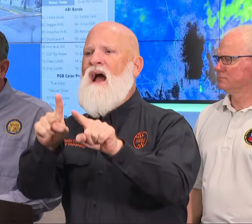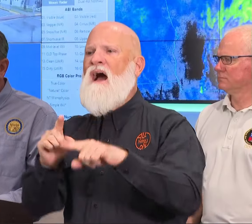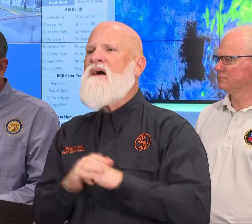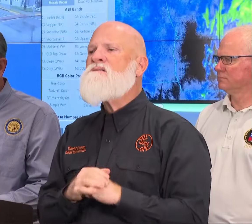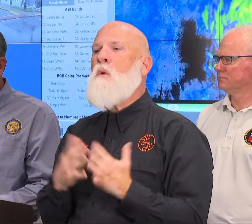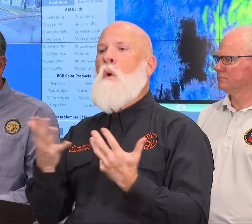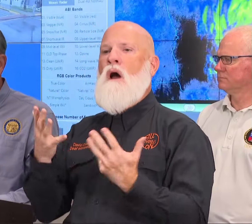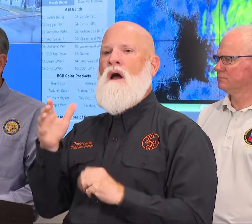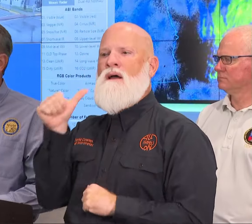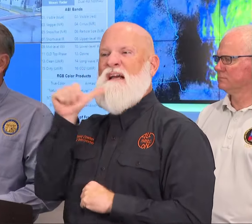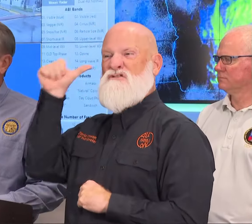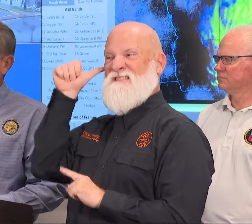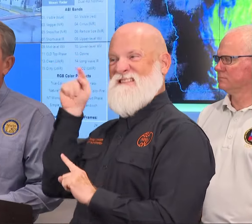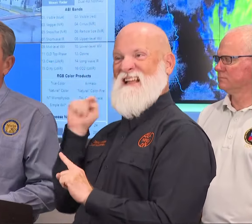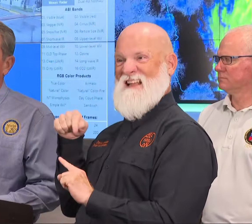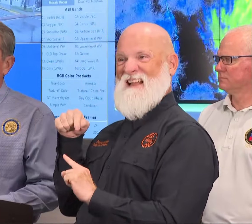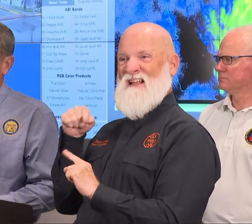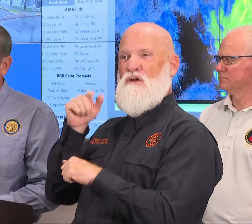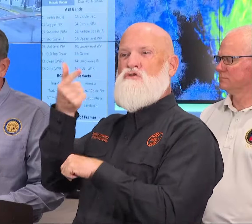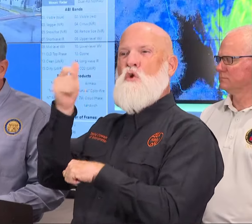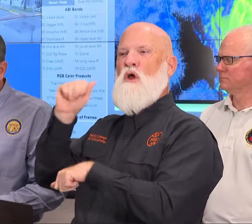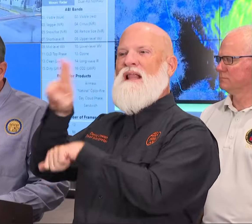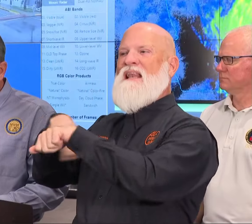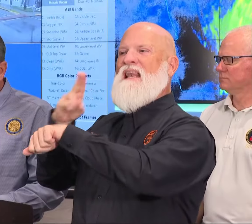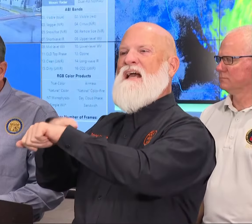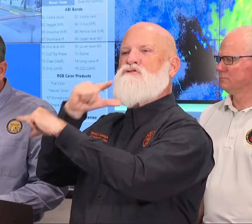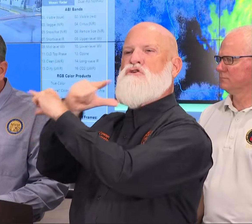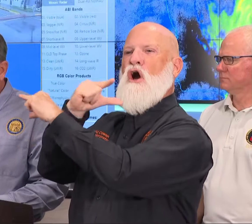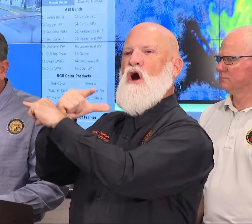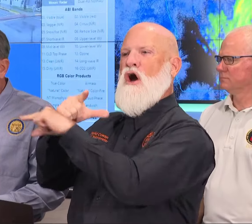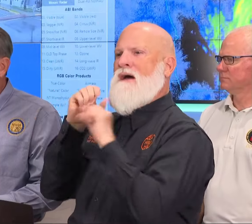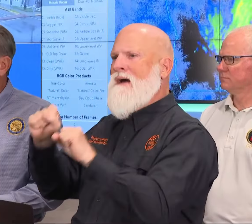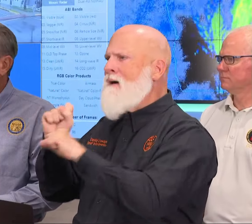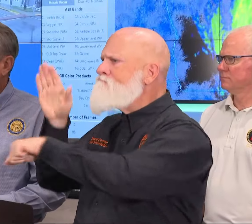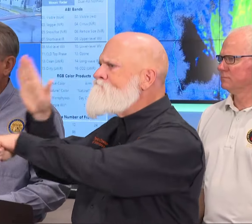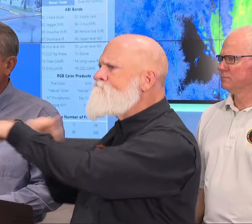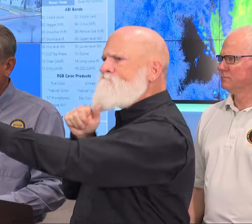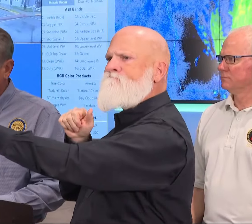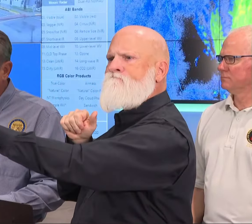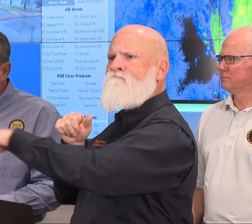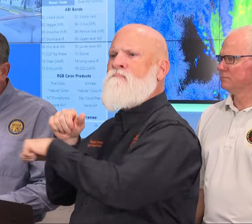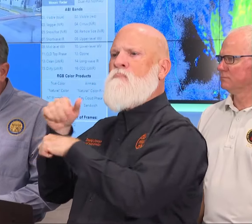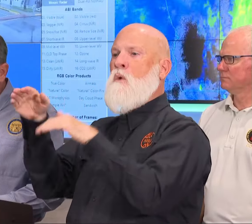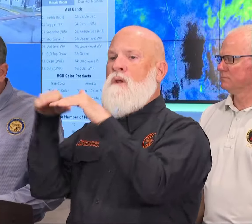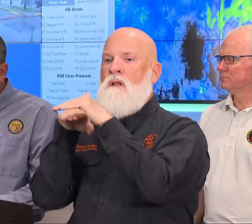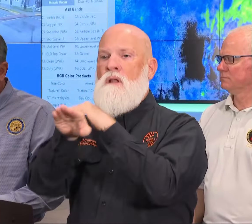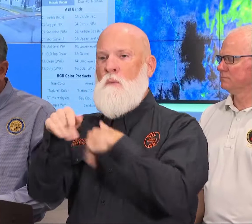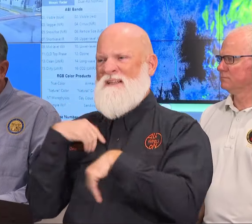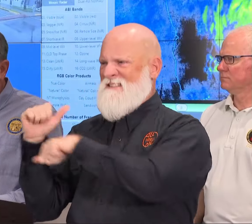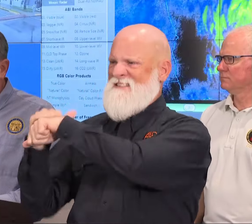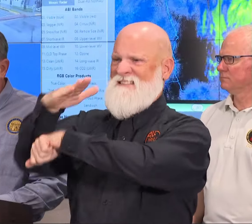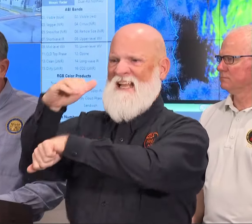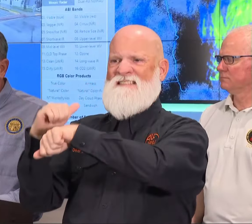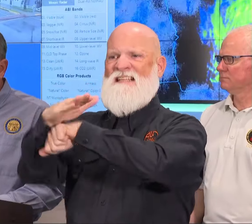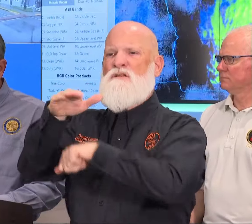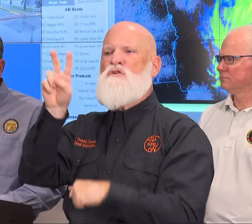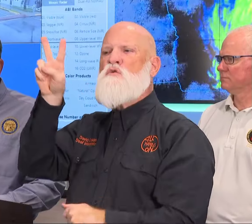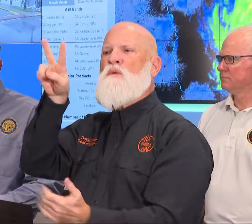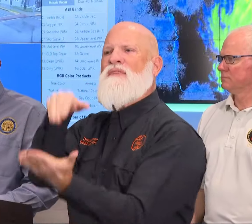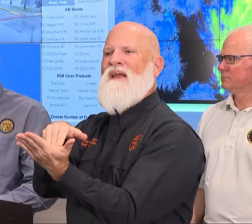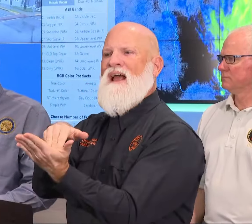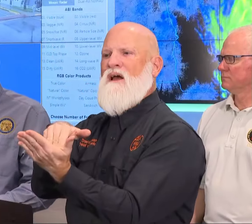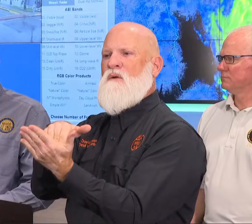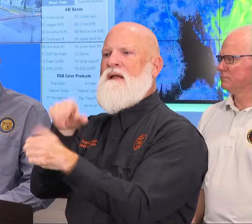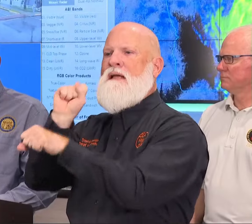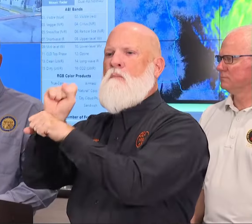Guard to deploy up to 2000 National Guardsmen if needed. Last night I pre-approved positioning of